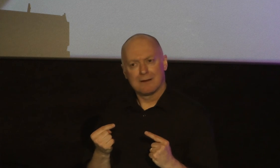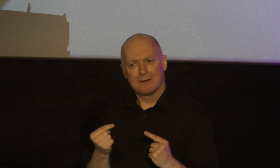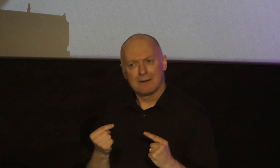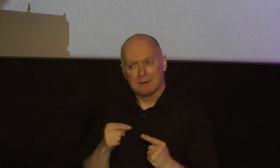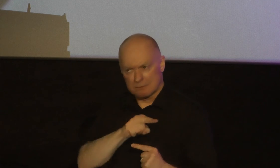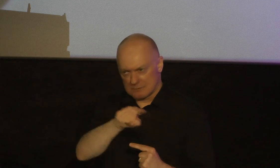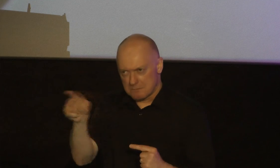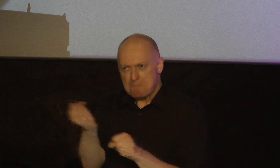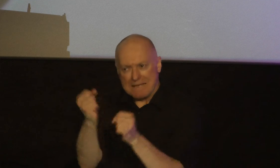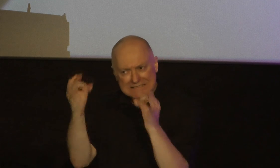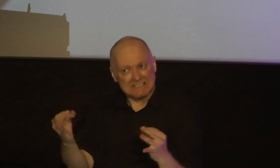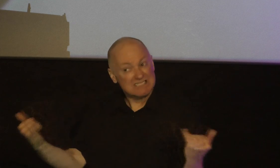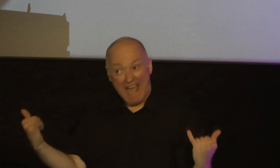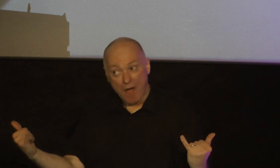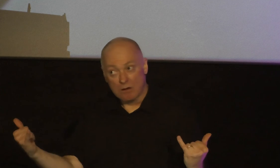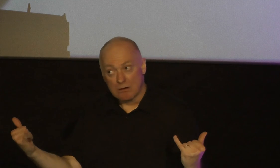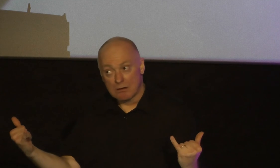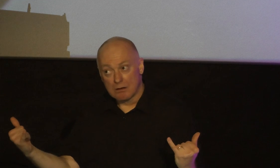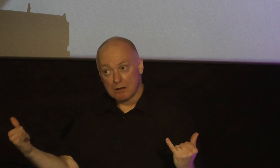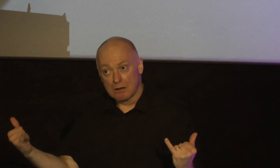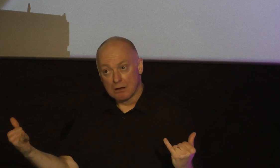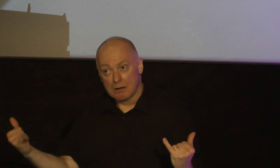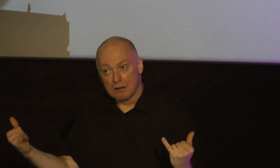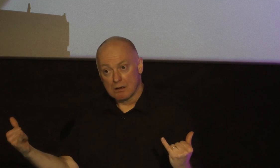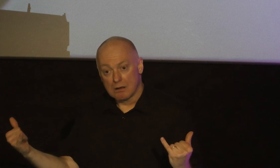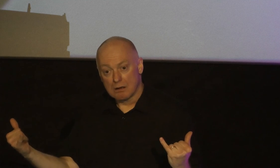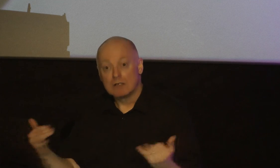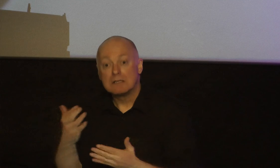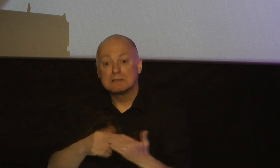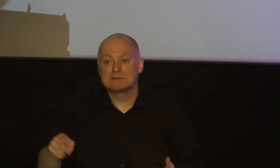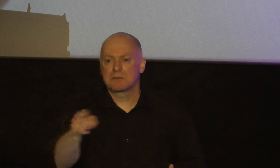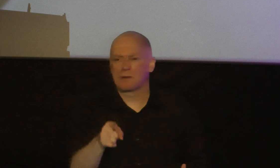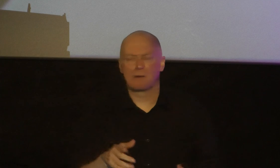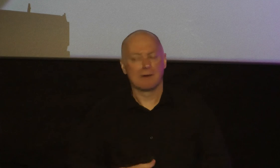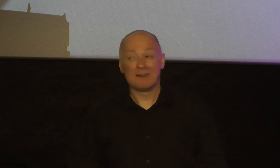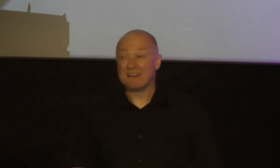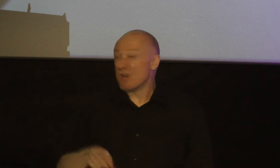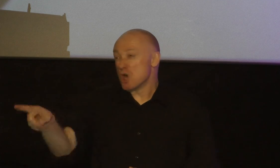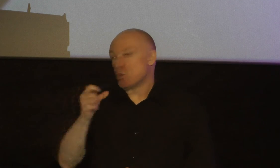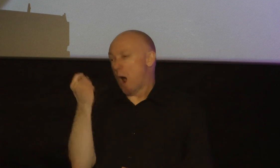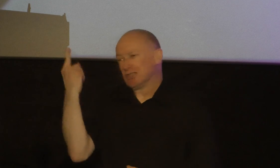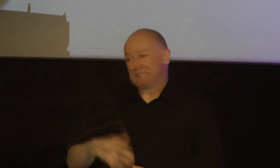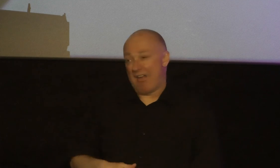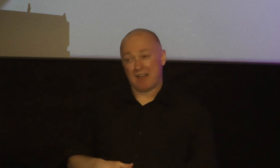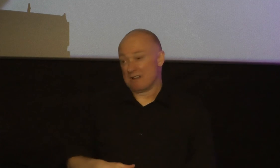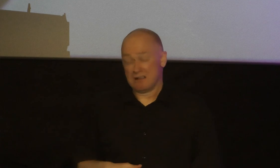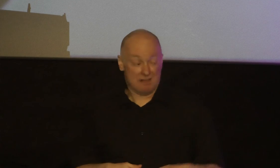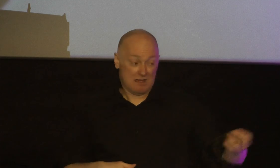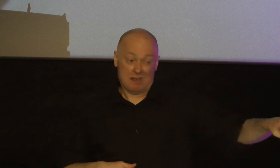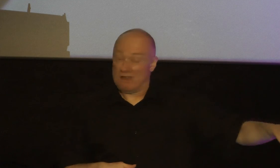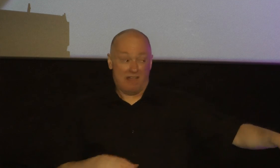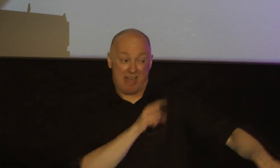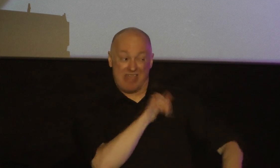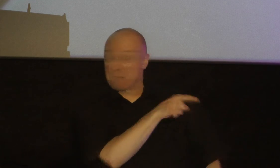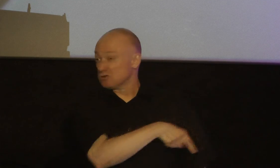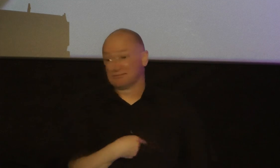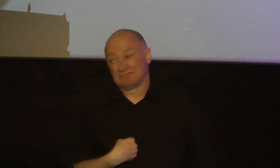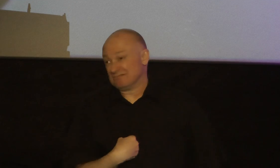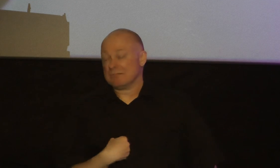you say you don't understand Jason there's an unresolved thing I'm going through right now it's it's pretty complex and one thing I've learned is